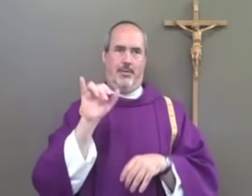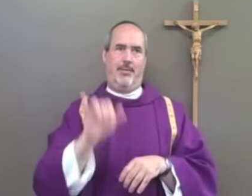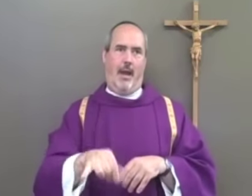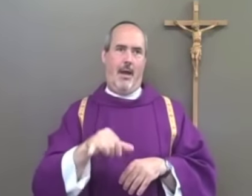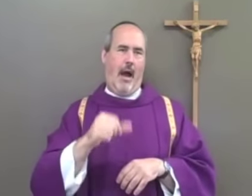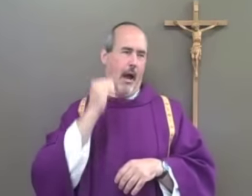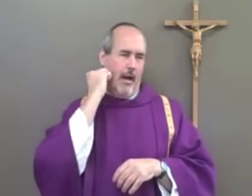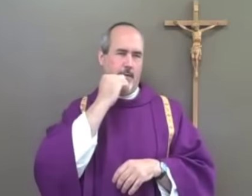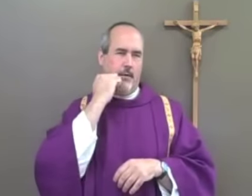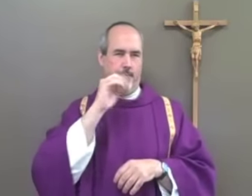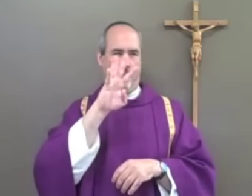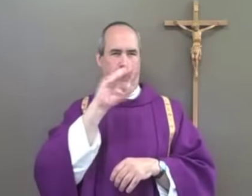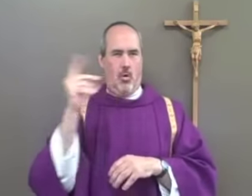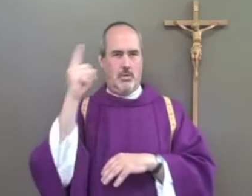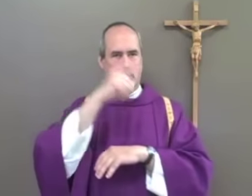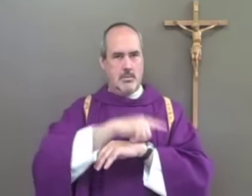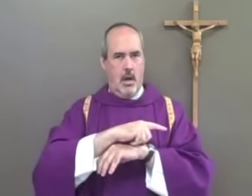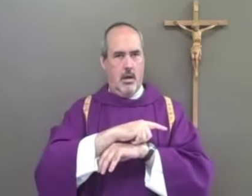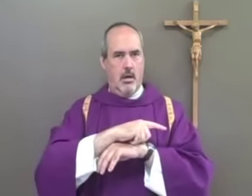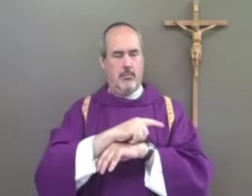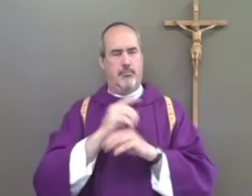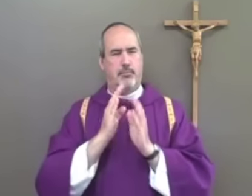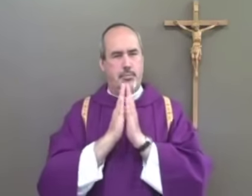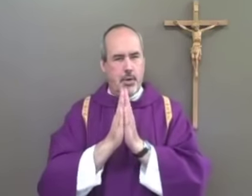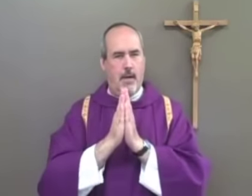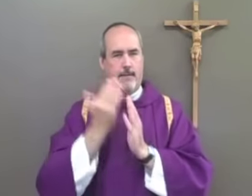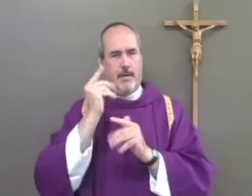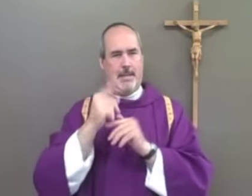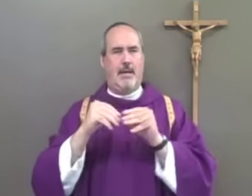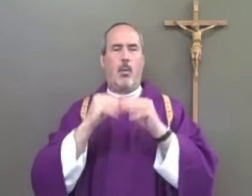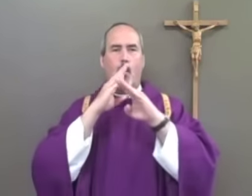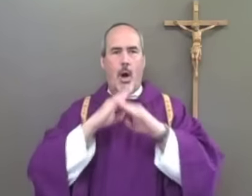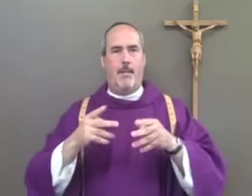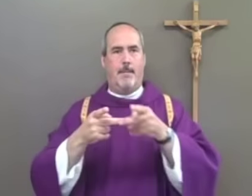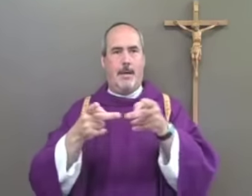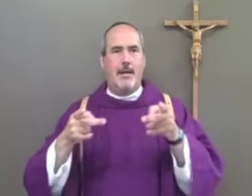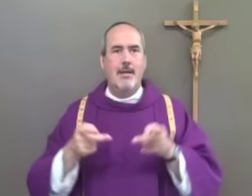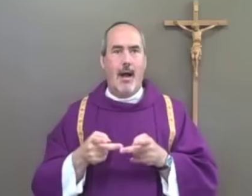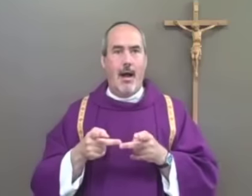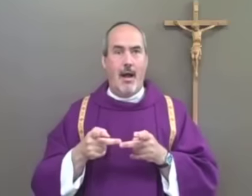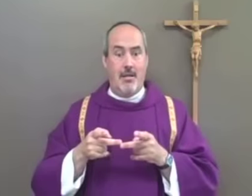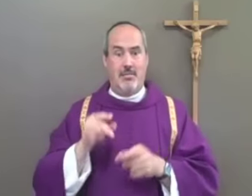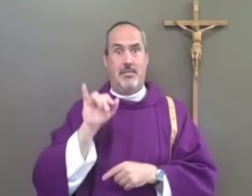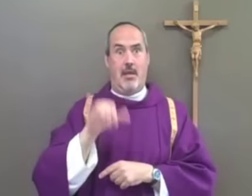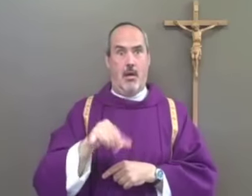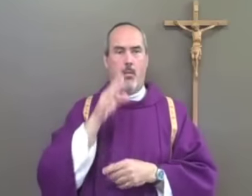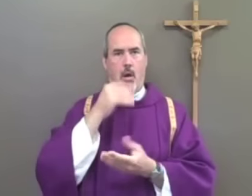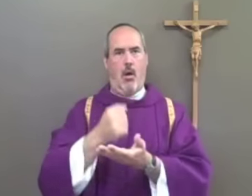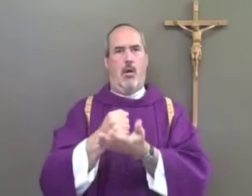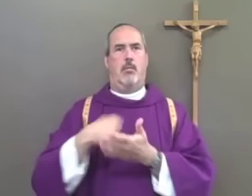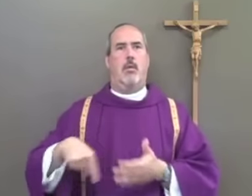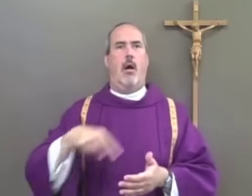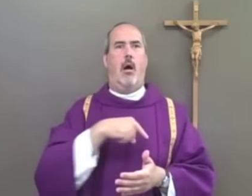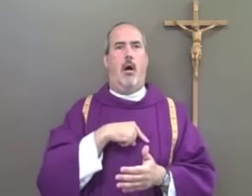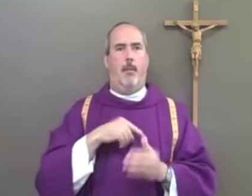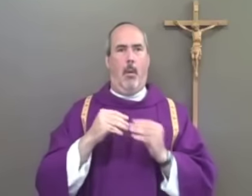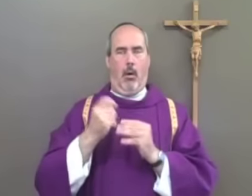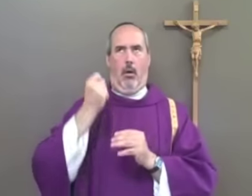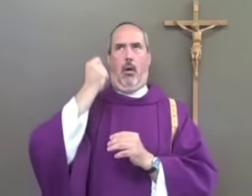And I am so sure that if each of us did this every single day during the 40 days of Lent, that this would help